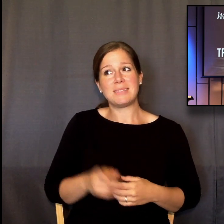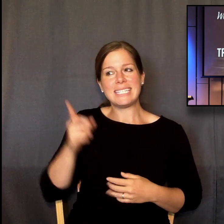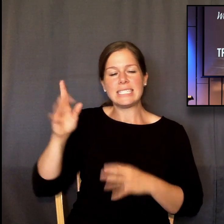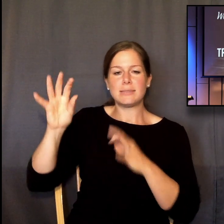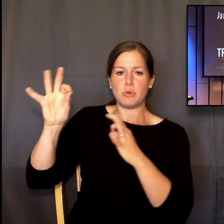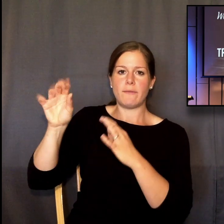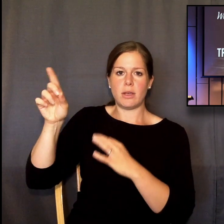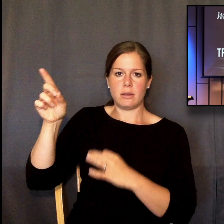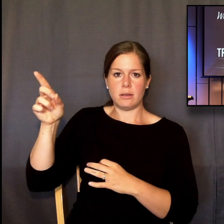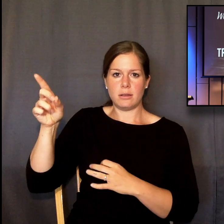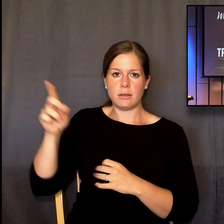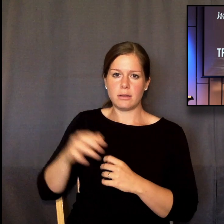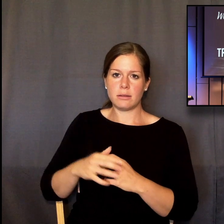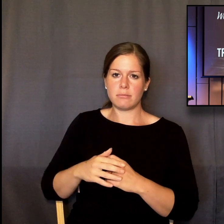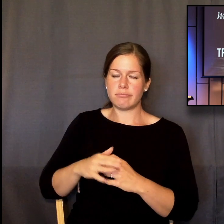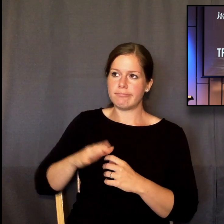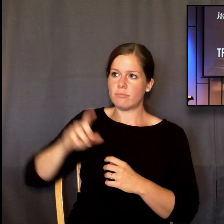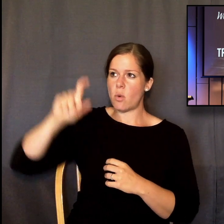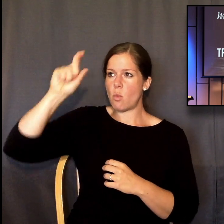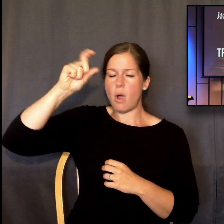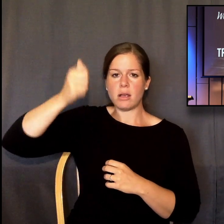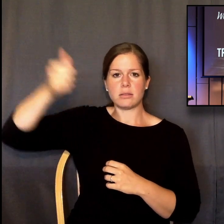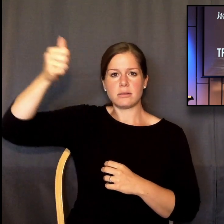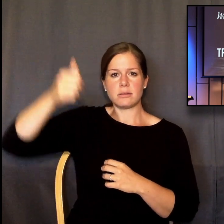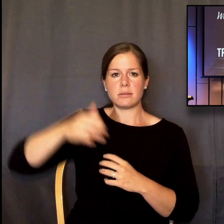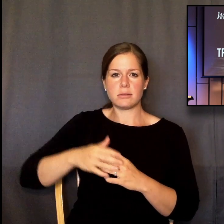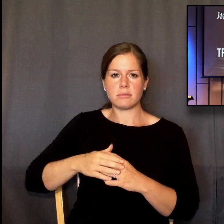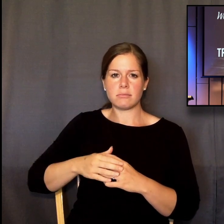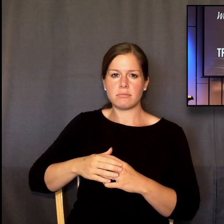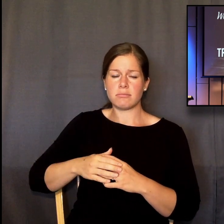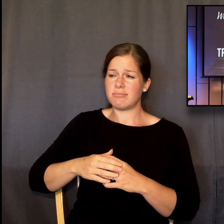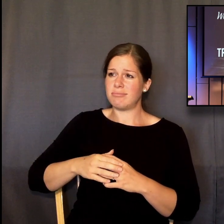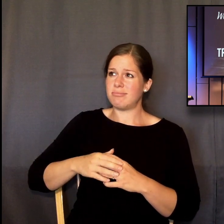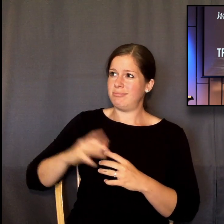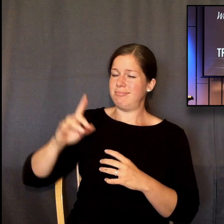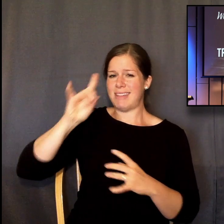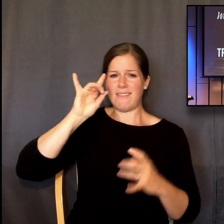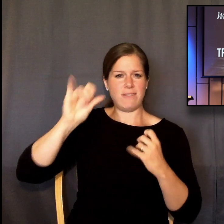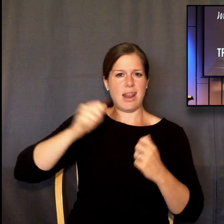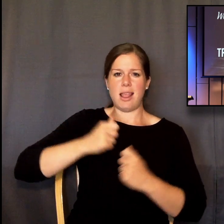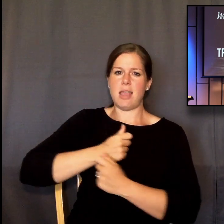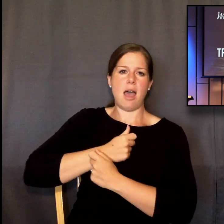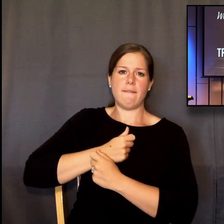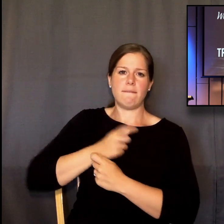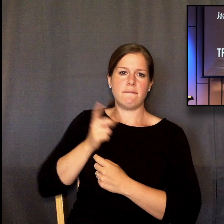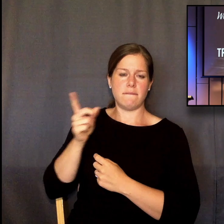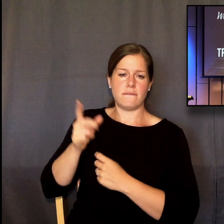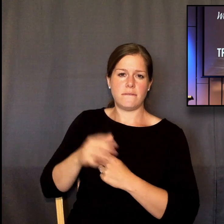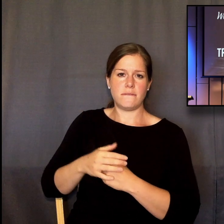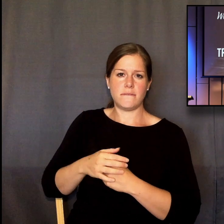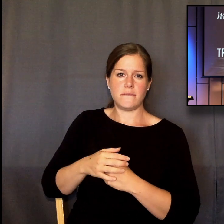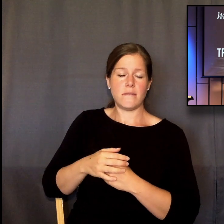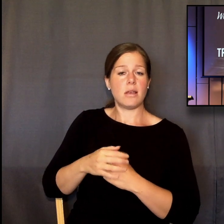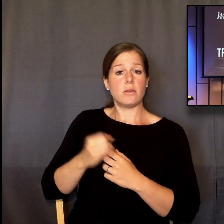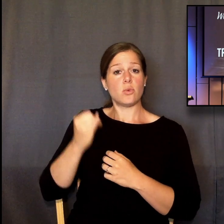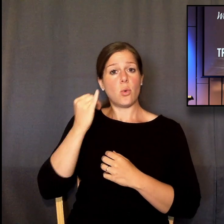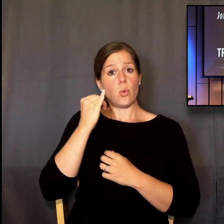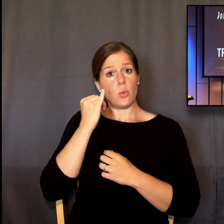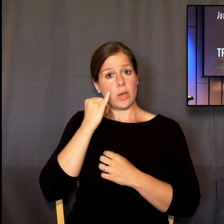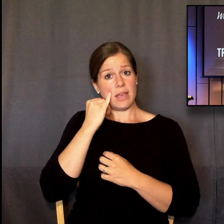wisdom, based on his infinite love. And because no one is above him, God's control means he can guarantee